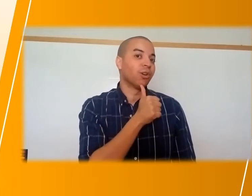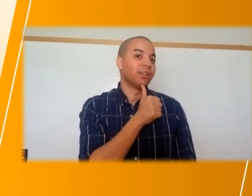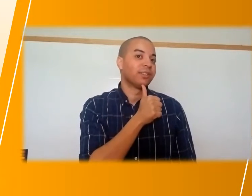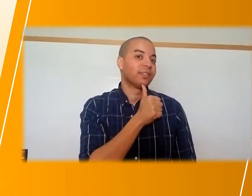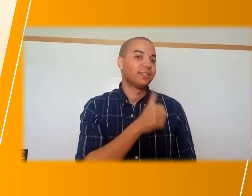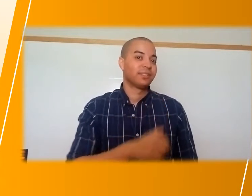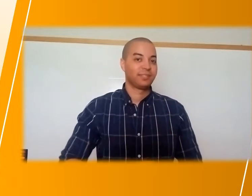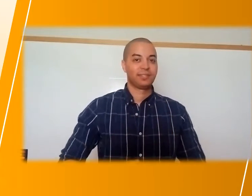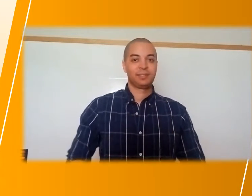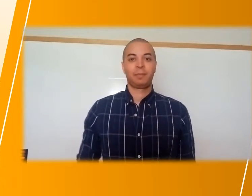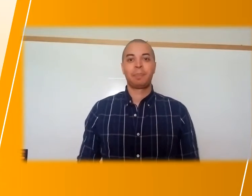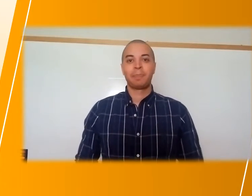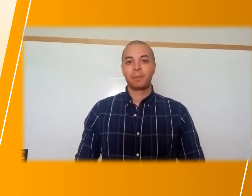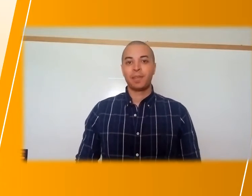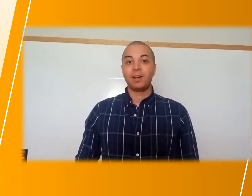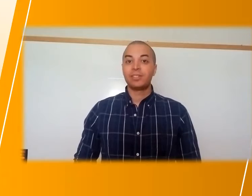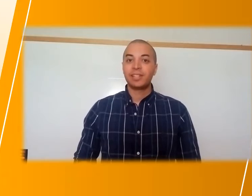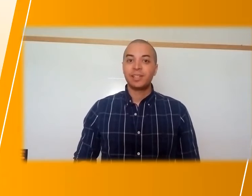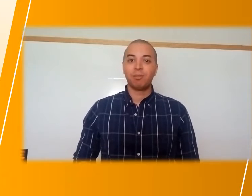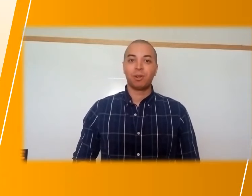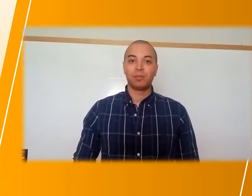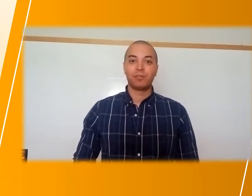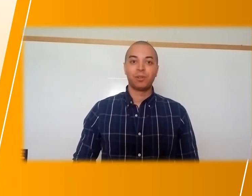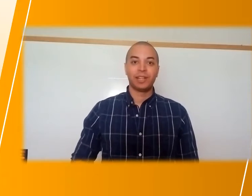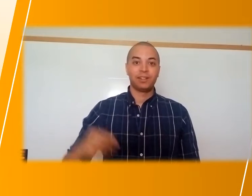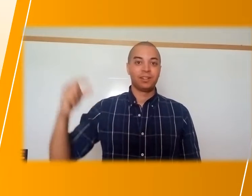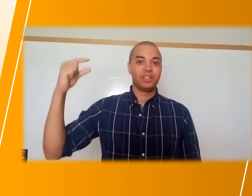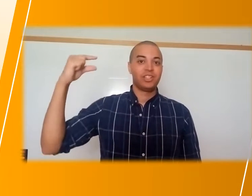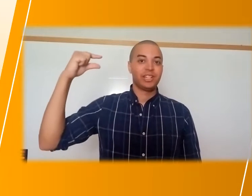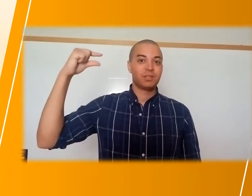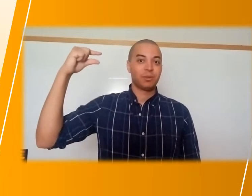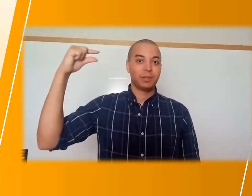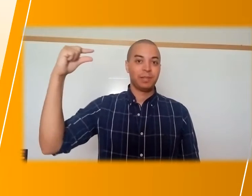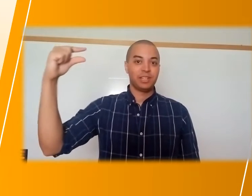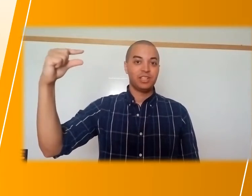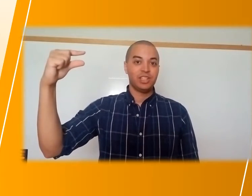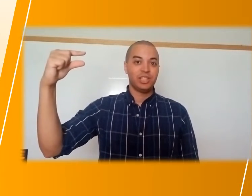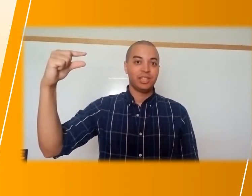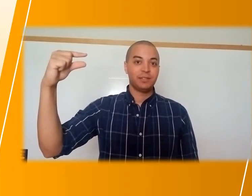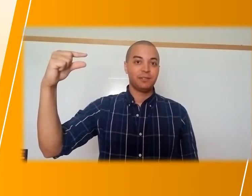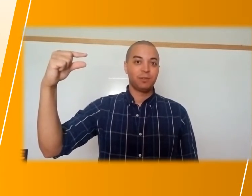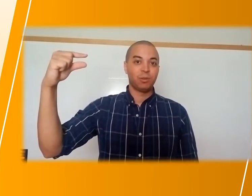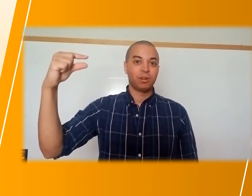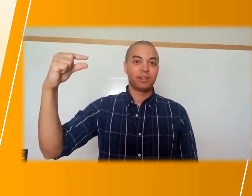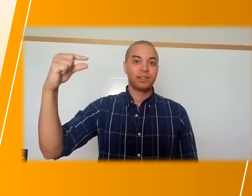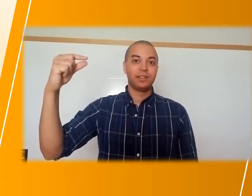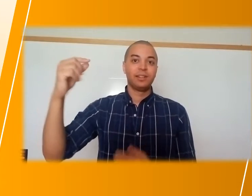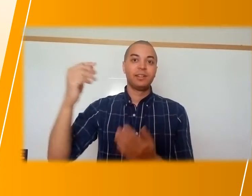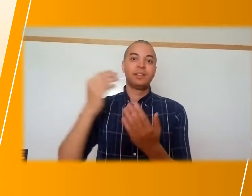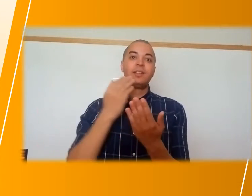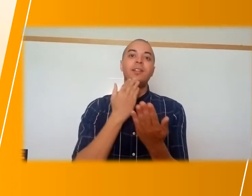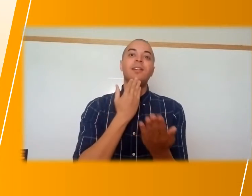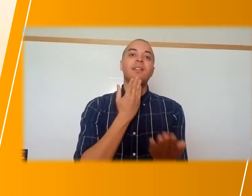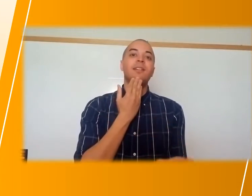Girl. Our second word for letter G is going to be G for